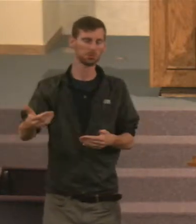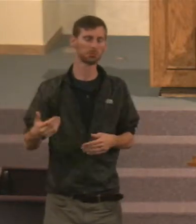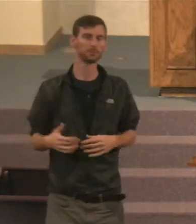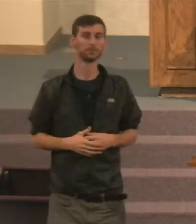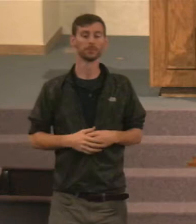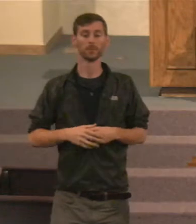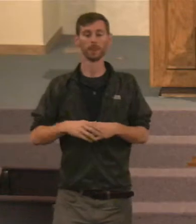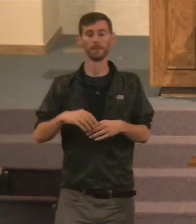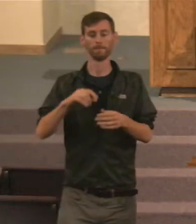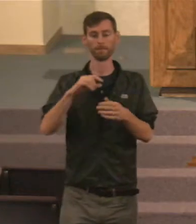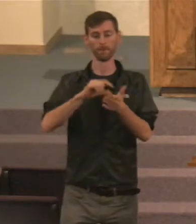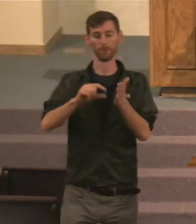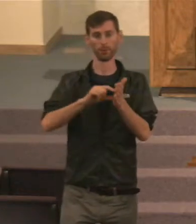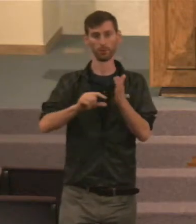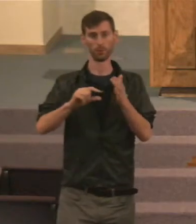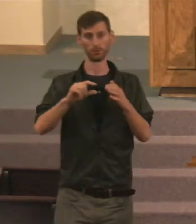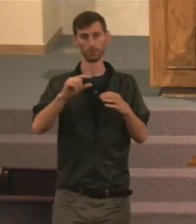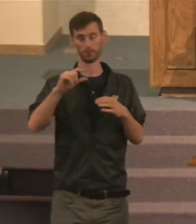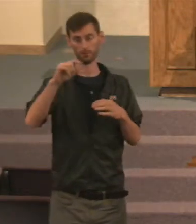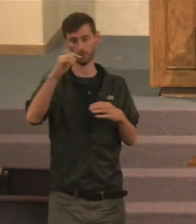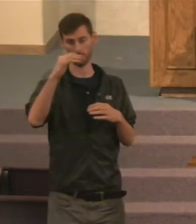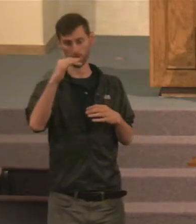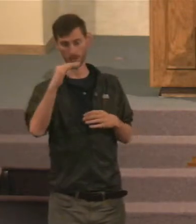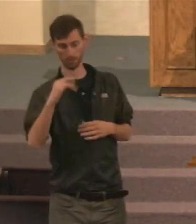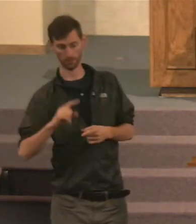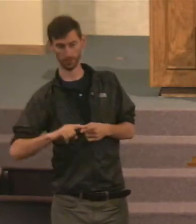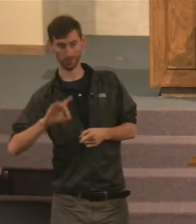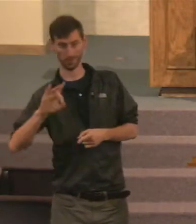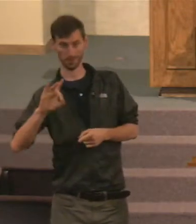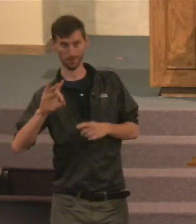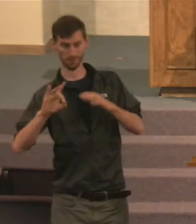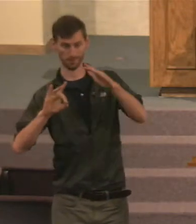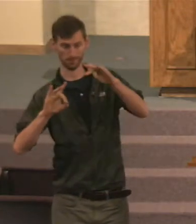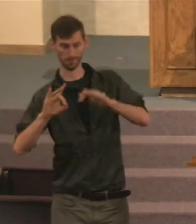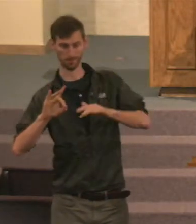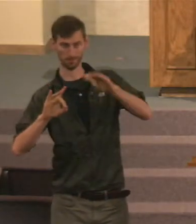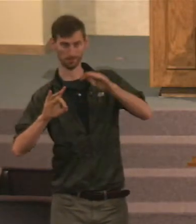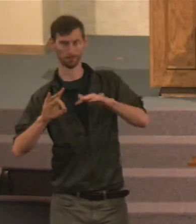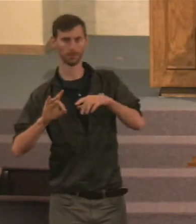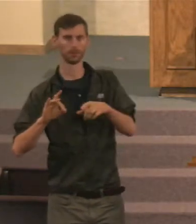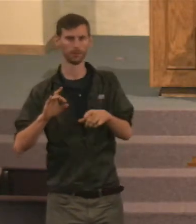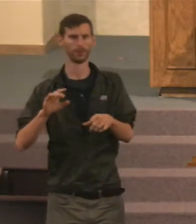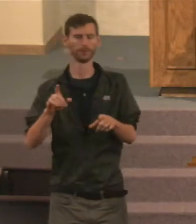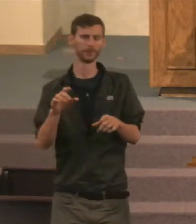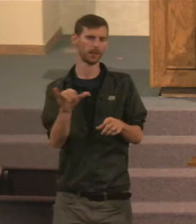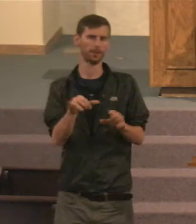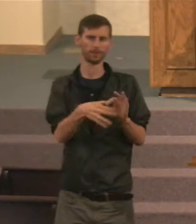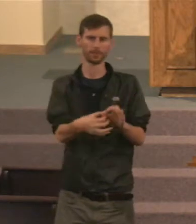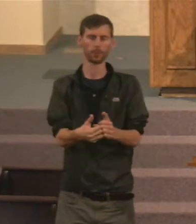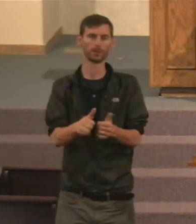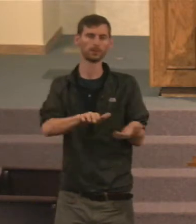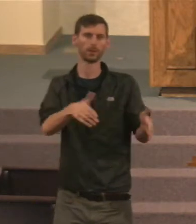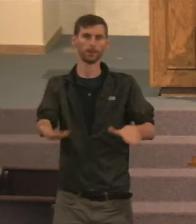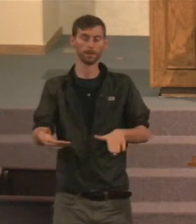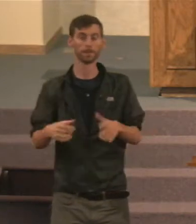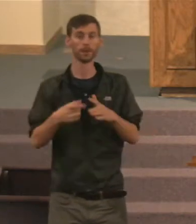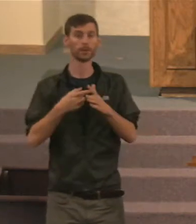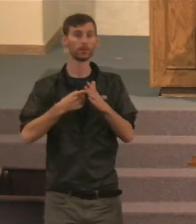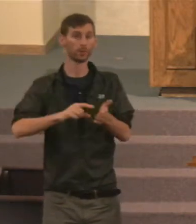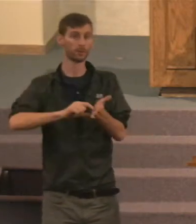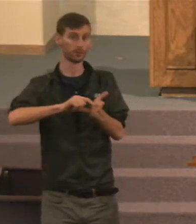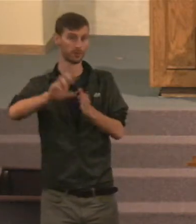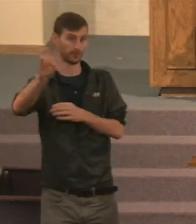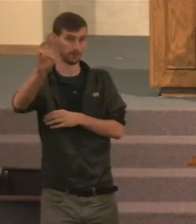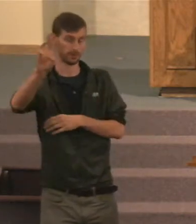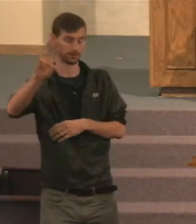8 is also going to be talking about death. And so, he says, beginning then in verse 6, Before the